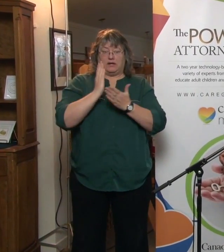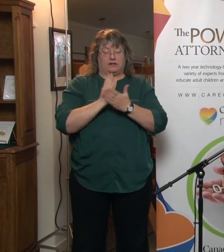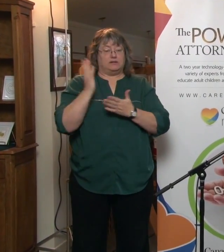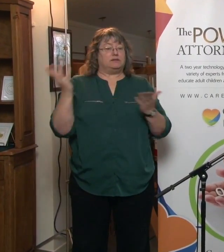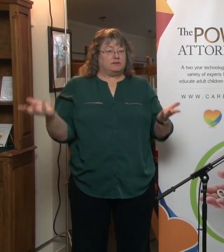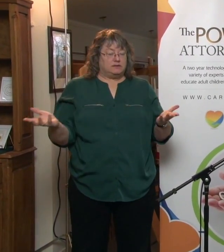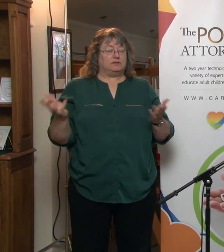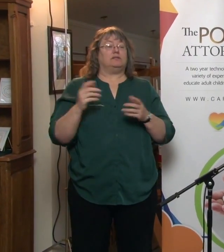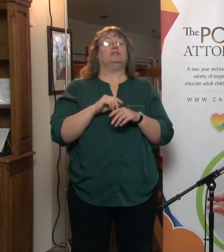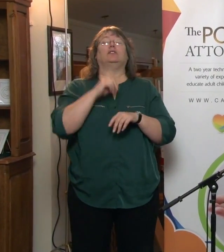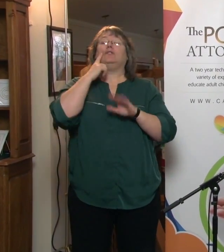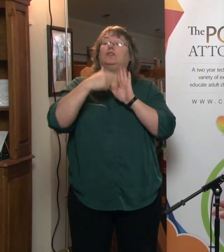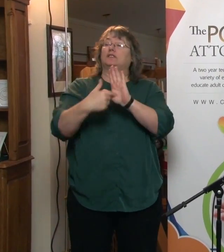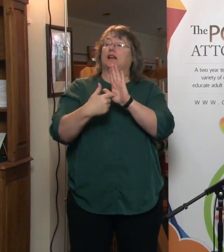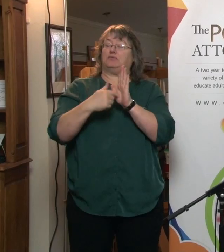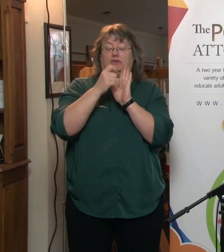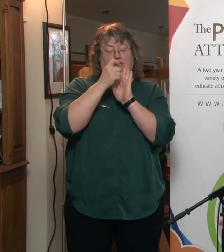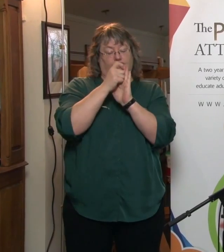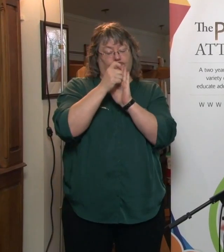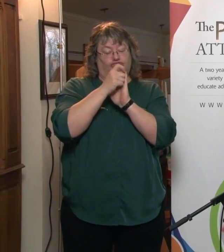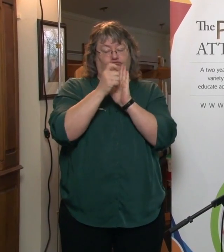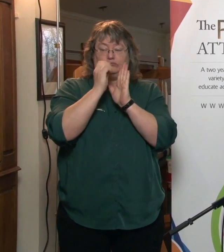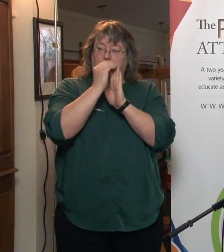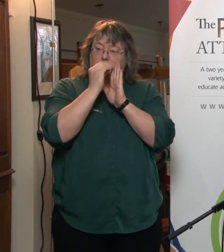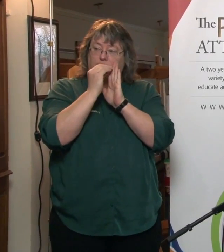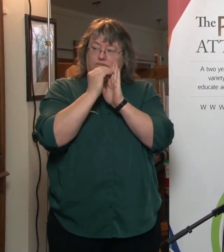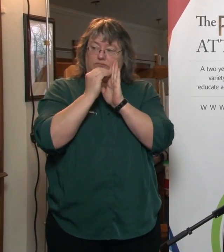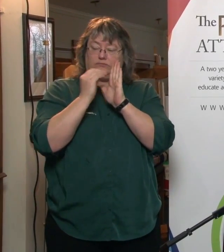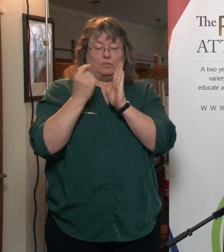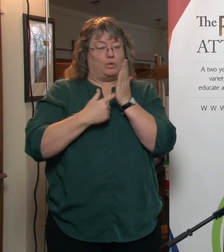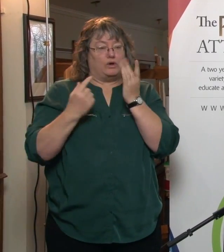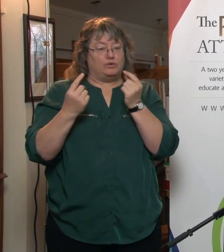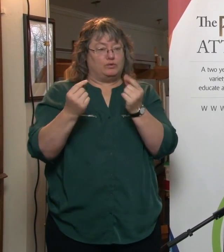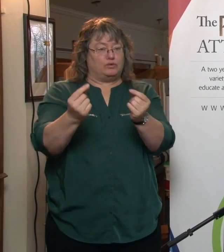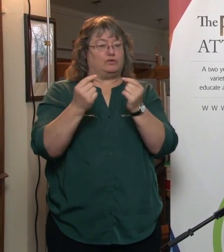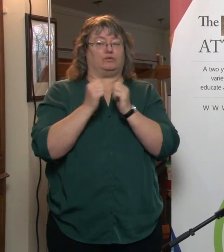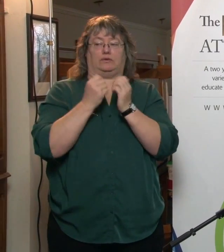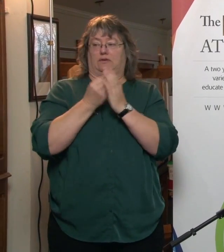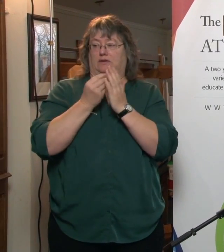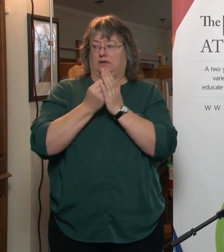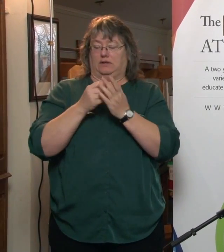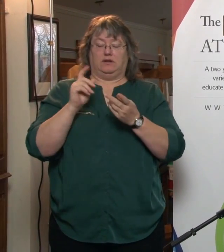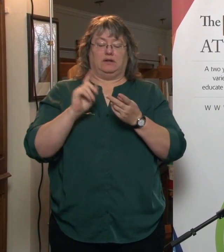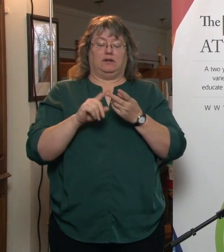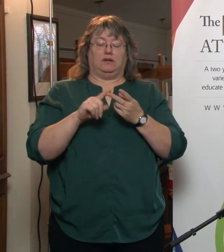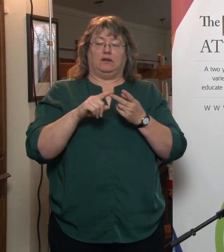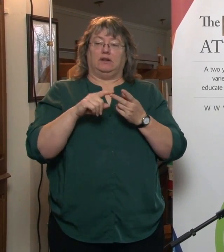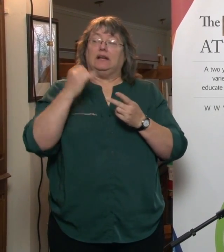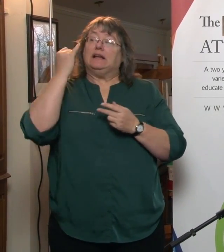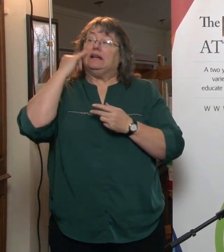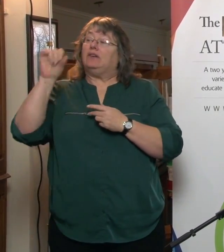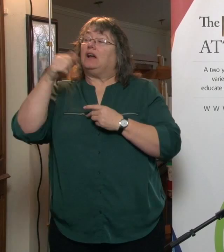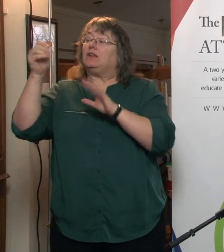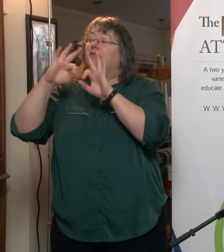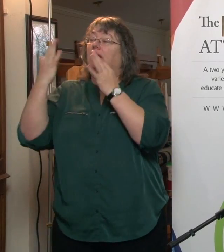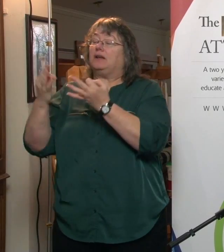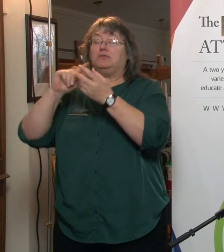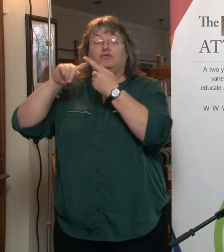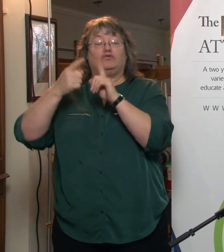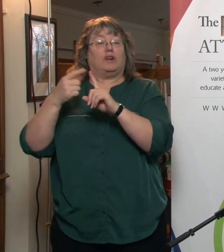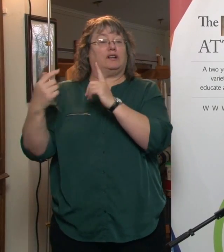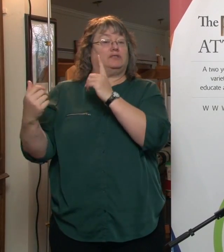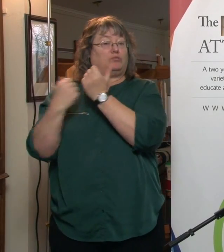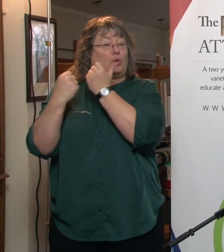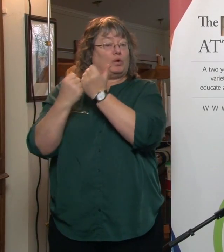it's things like keeping meticulous accounts of what you do, making sure that you consult with supportive family and friends,